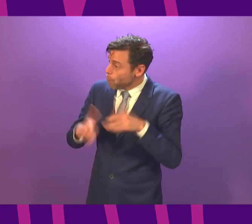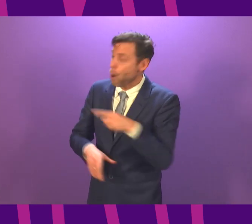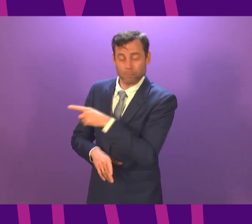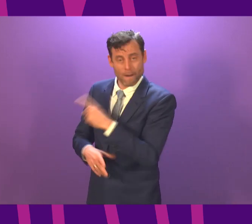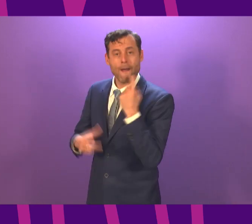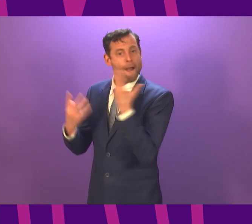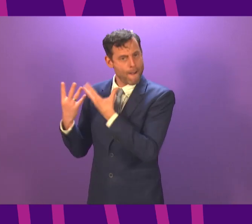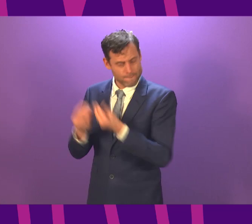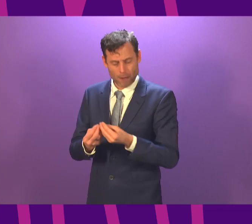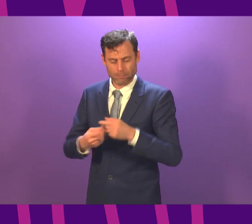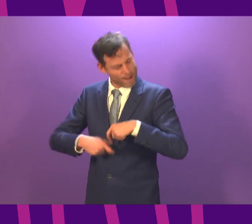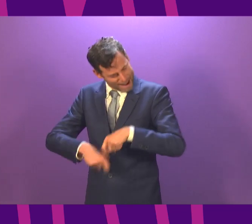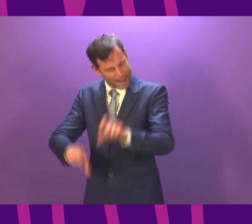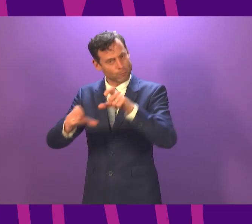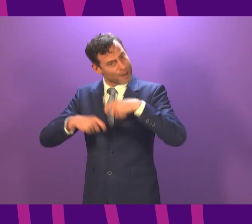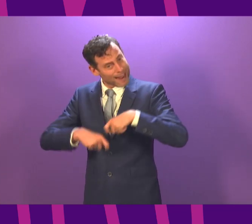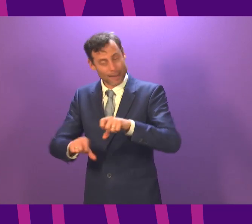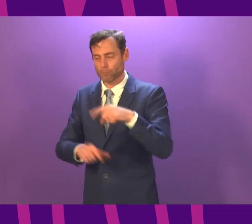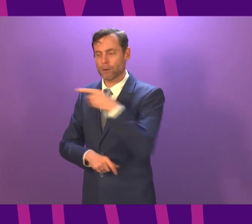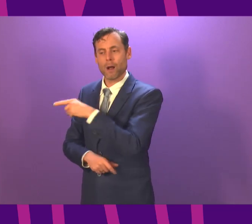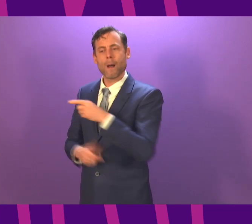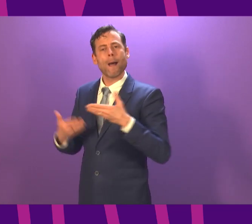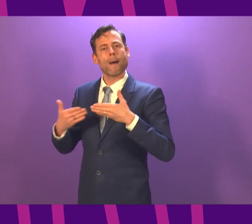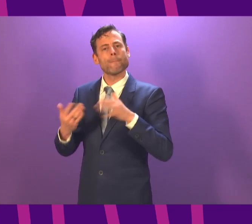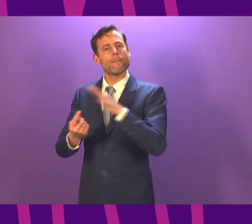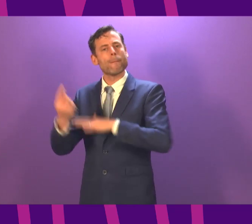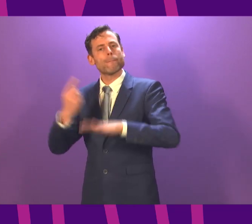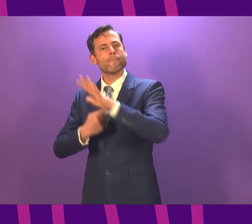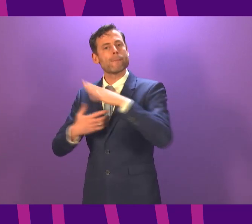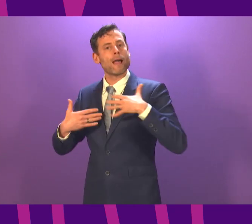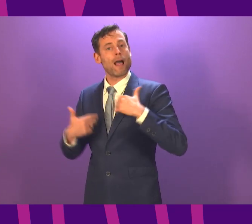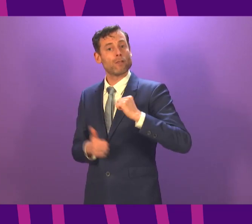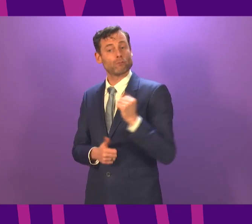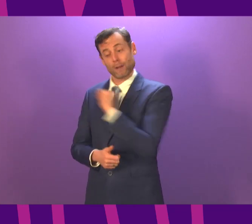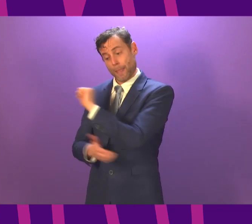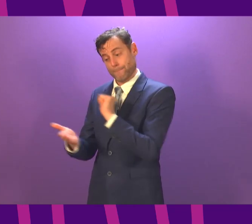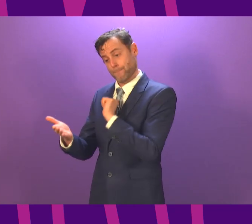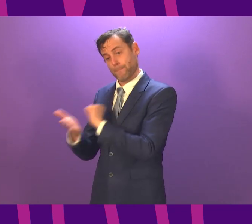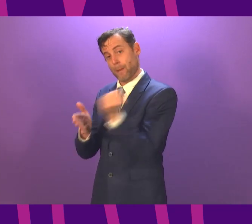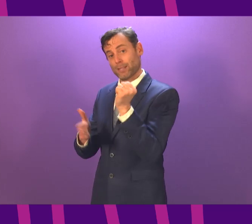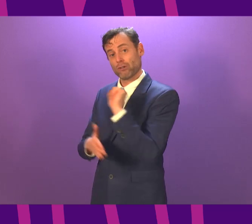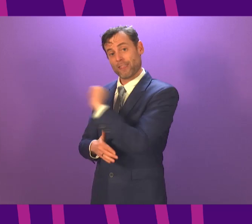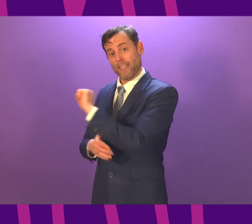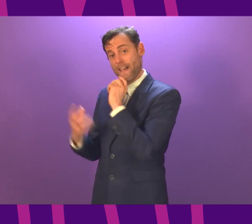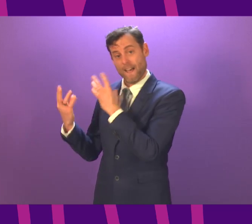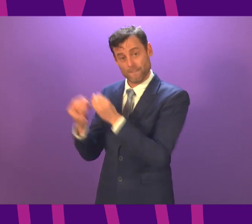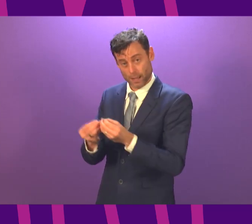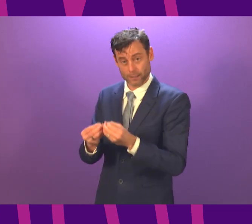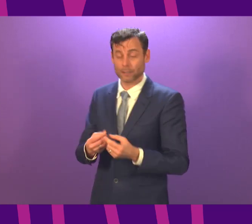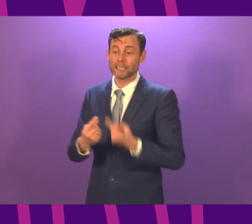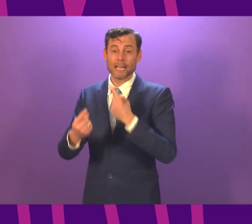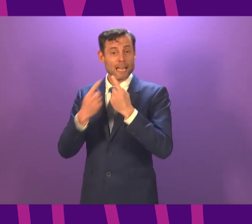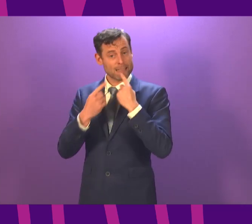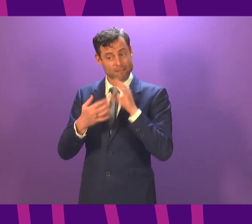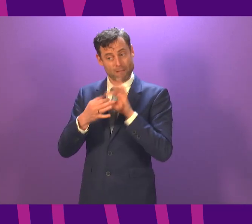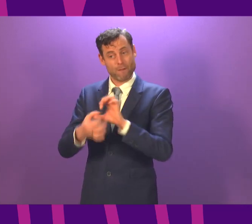gathered and has been published by Public Health Scotland, and indeed data published by the ONS, I have been satisfied that